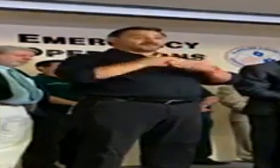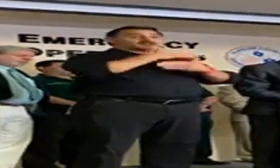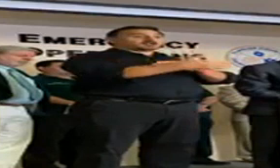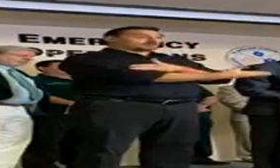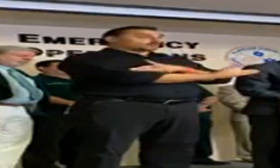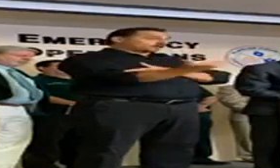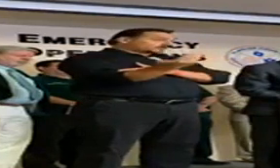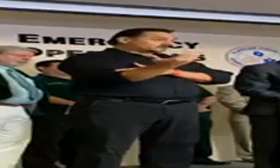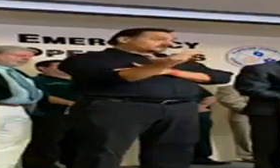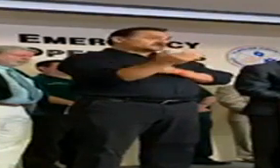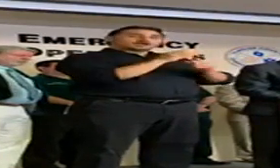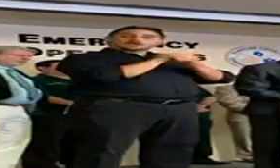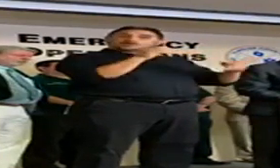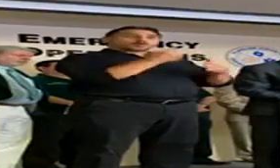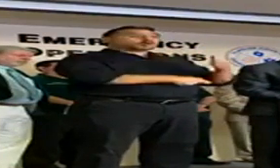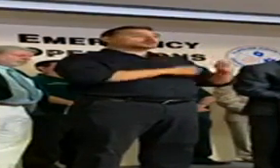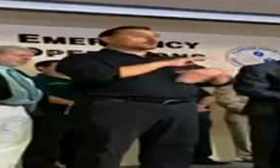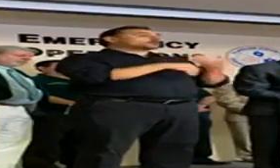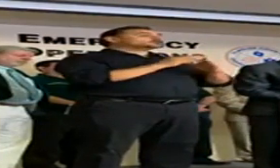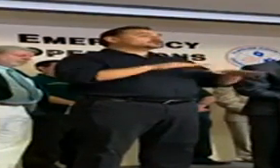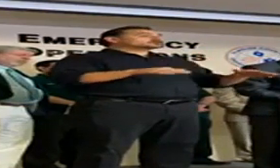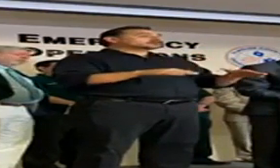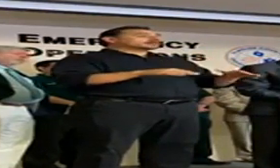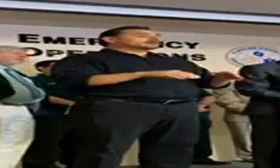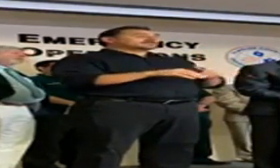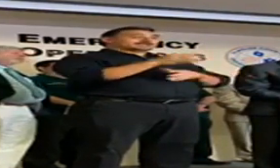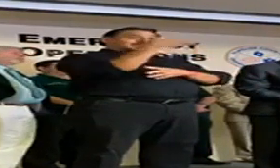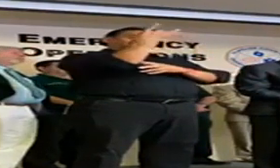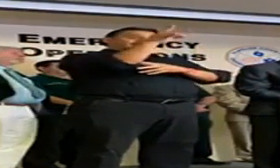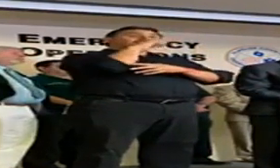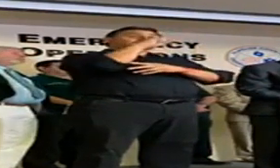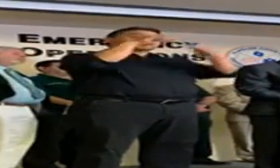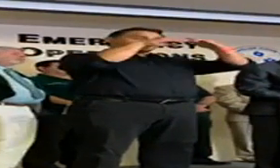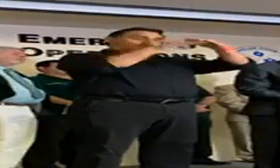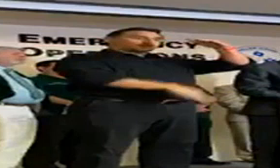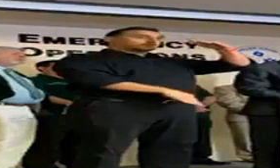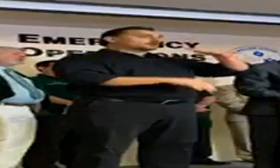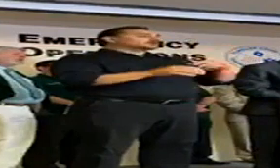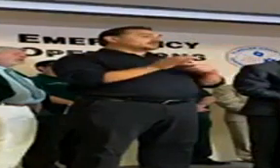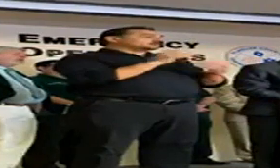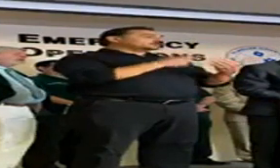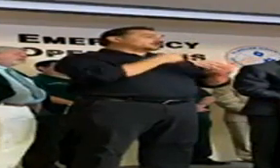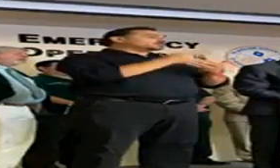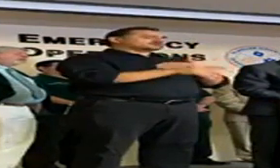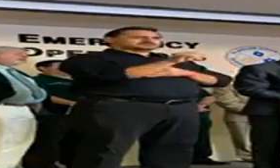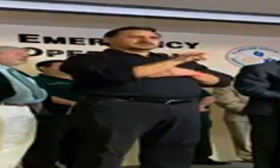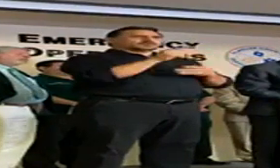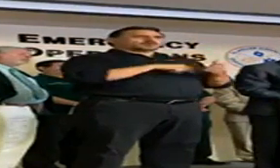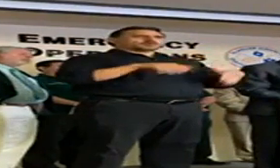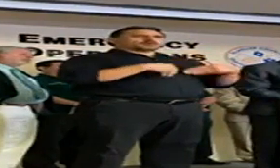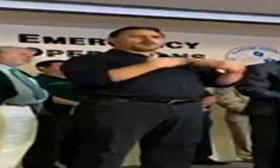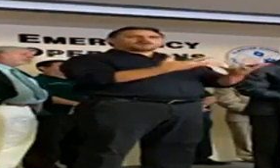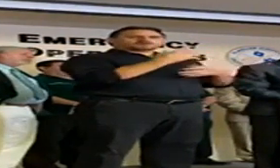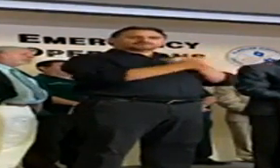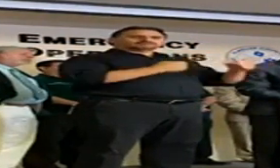morning at no cost to all children 18 years and younger. This is a program similar to what we have offered for